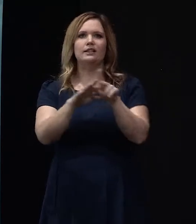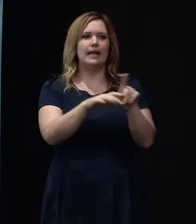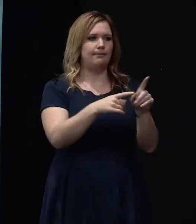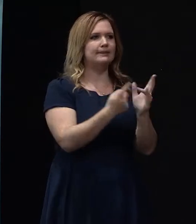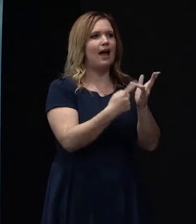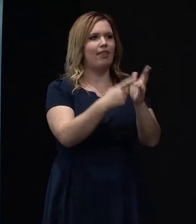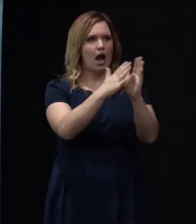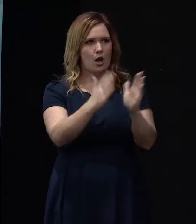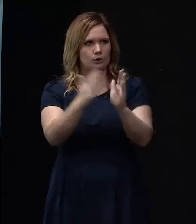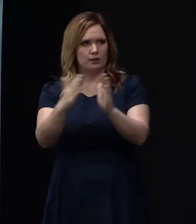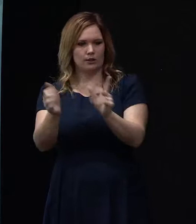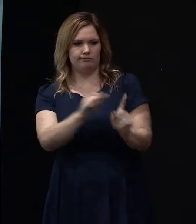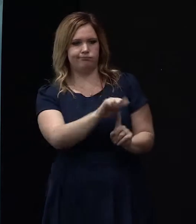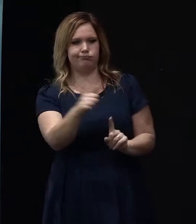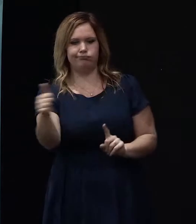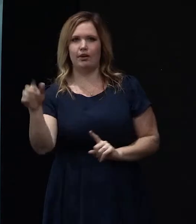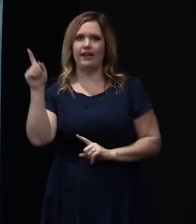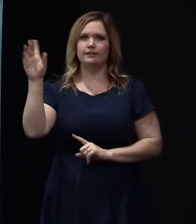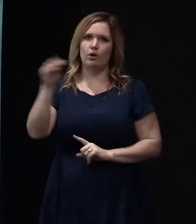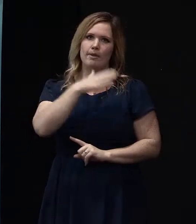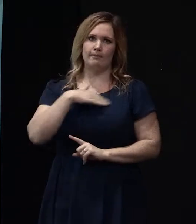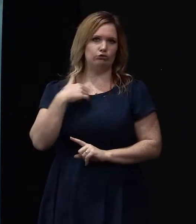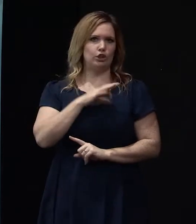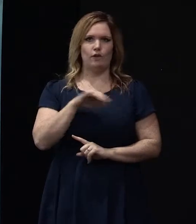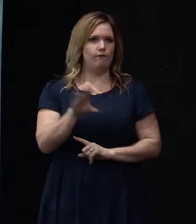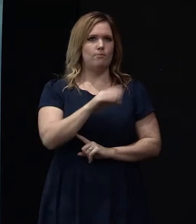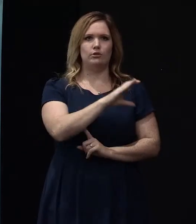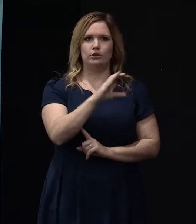done by the ministry. It's not done by the local body.